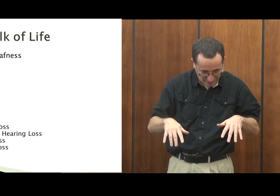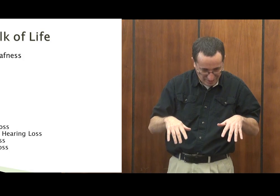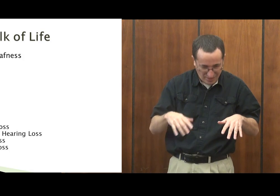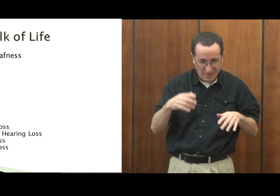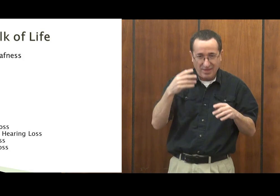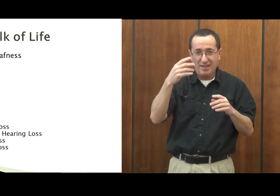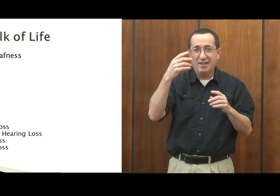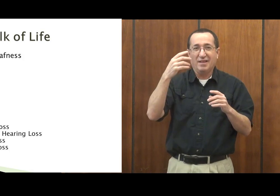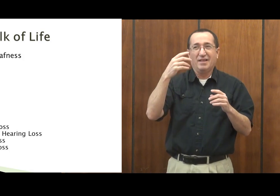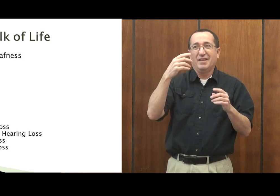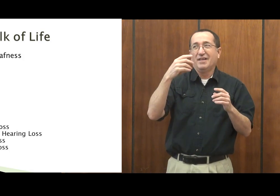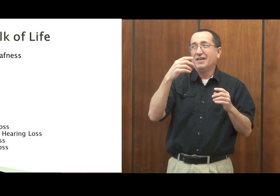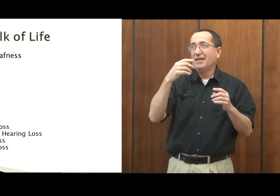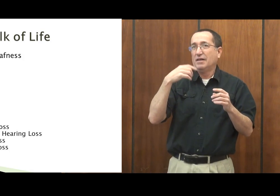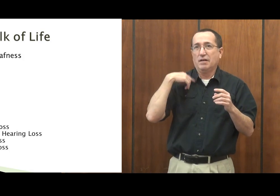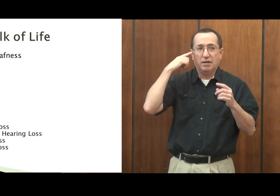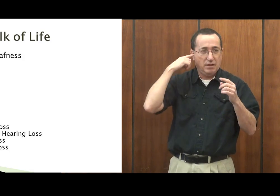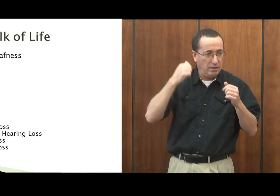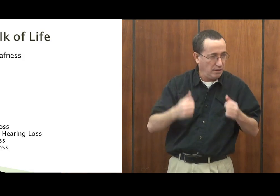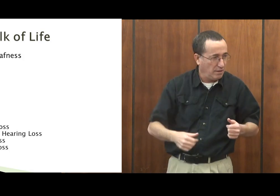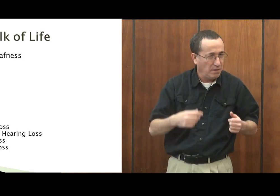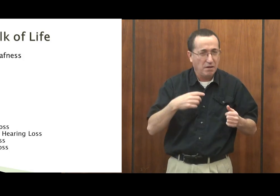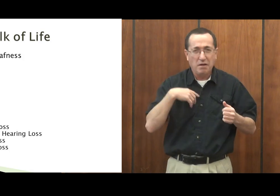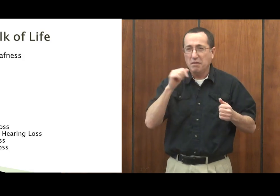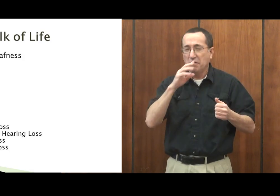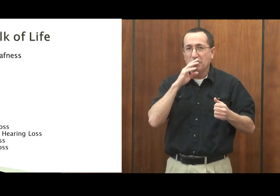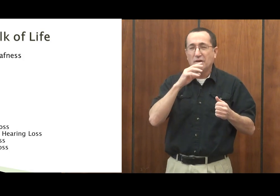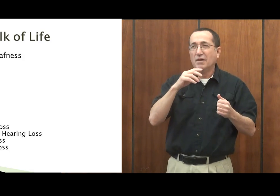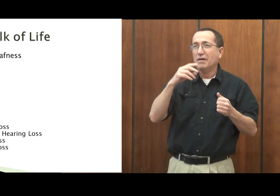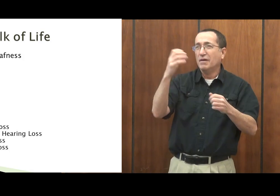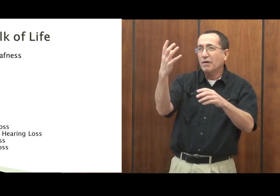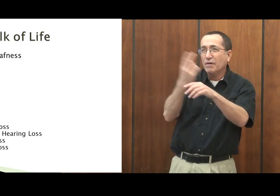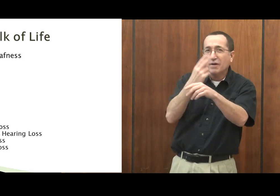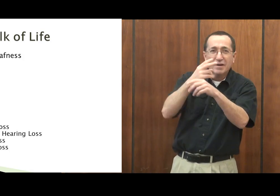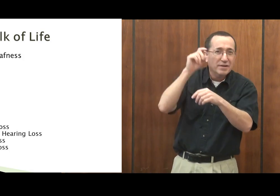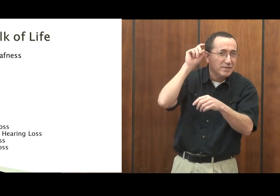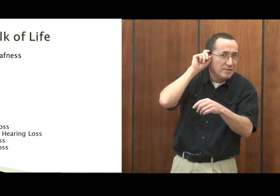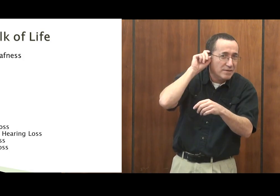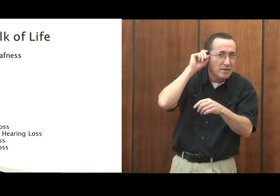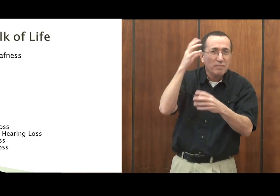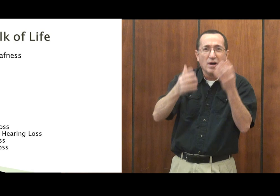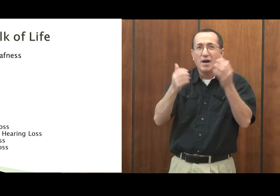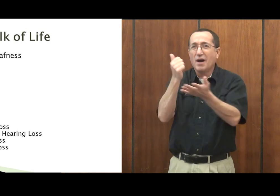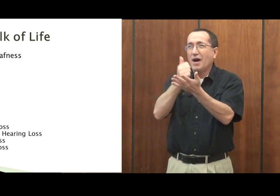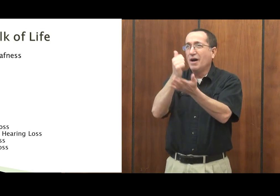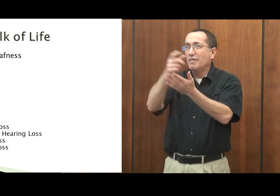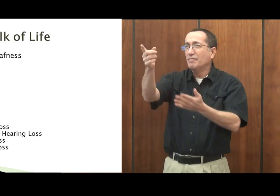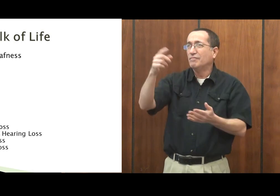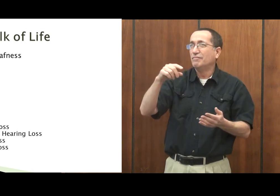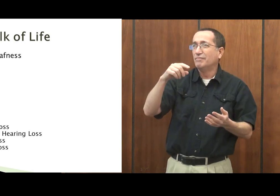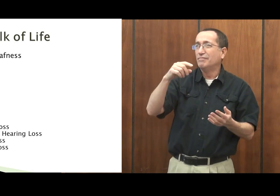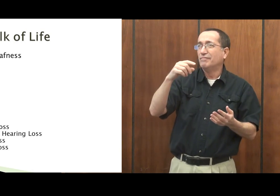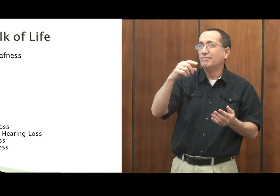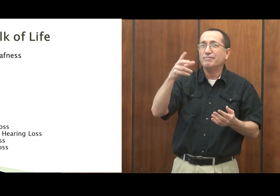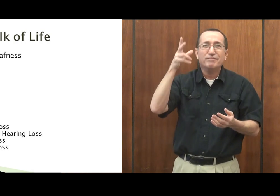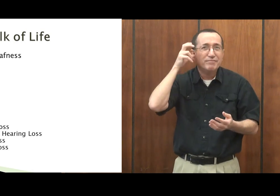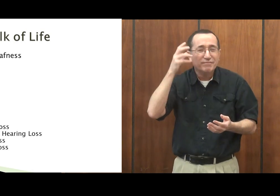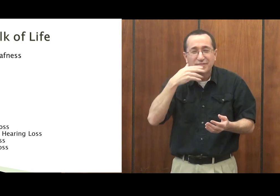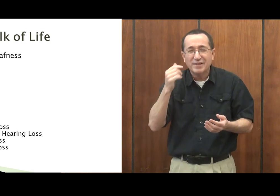it's a difficult thing to realize you're missing so much. Some people will use hearing aids to help